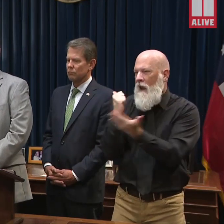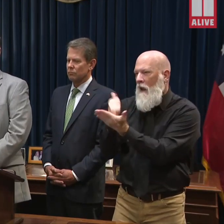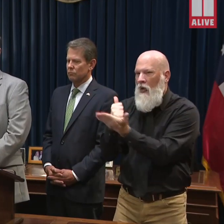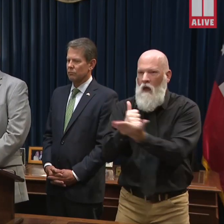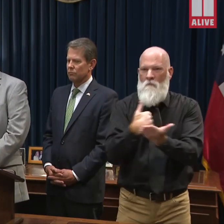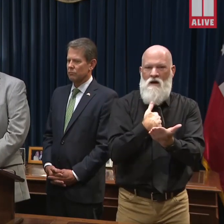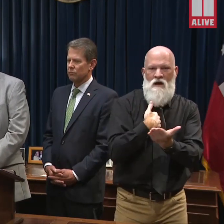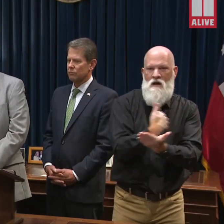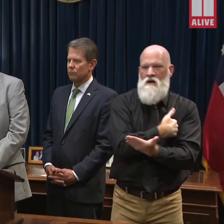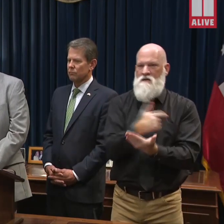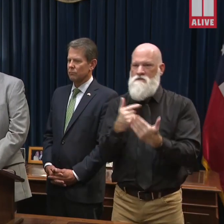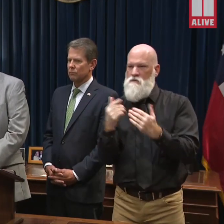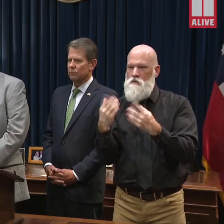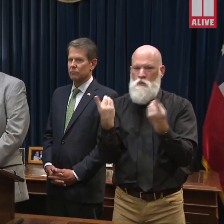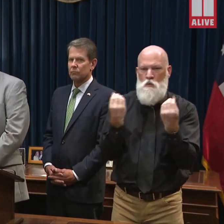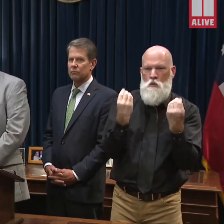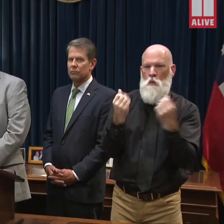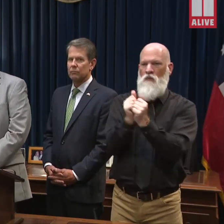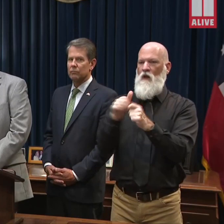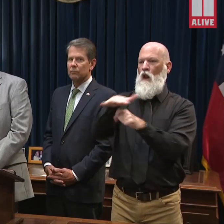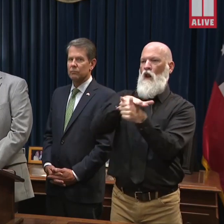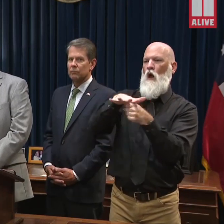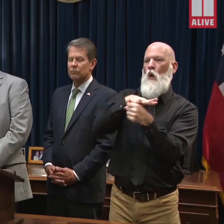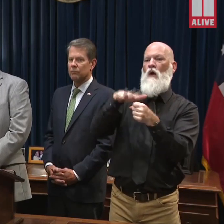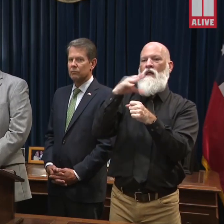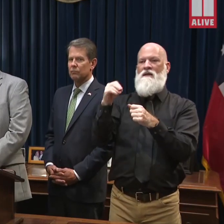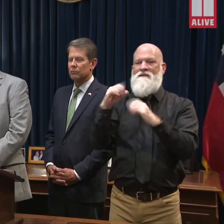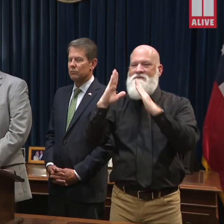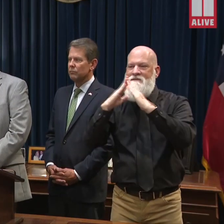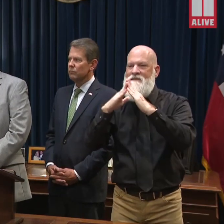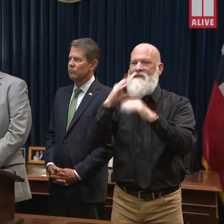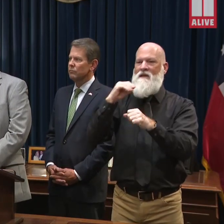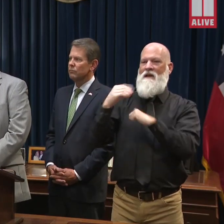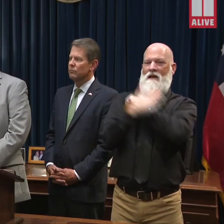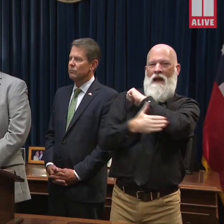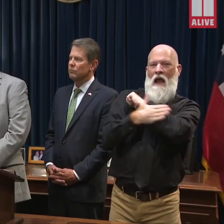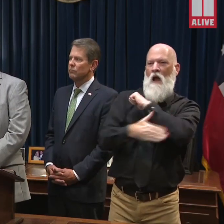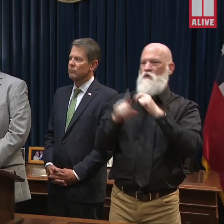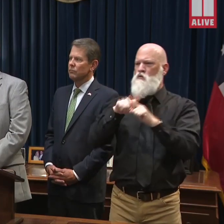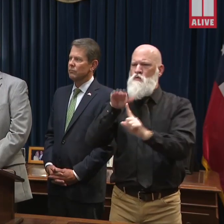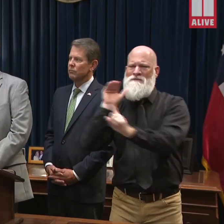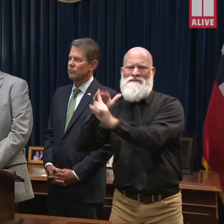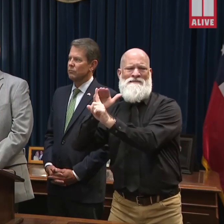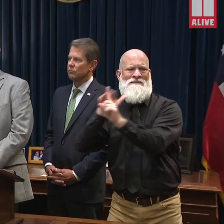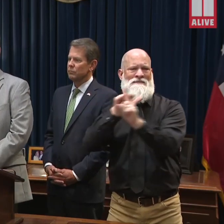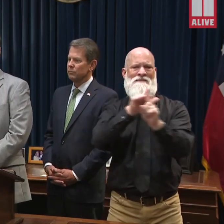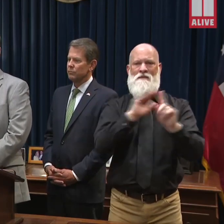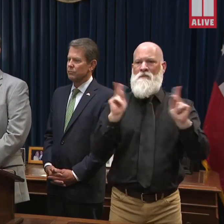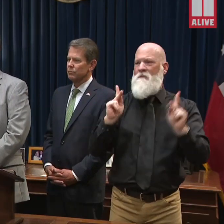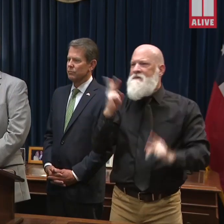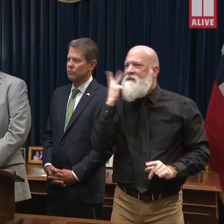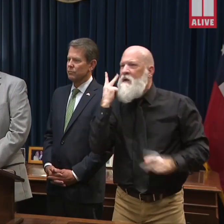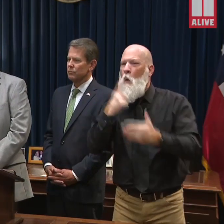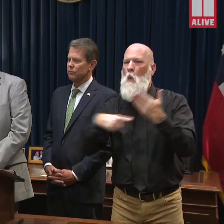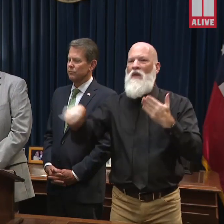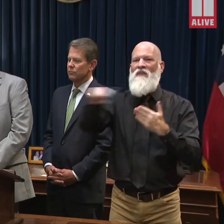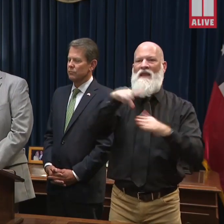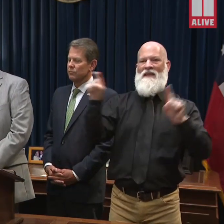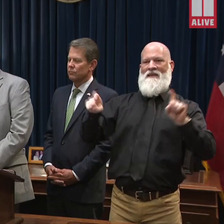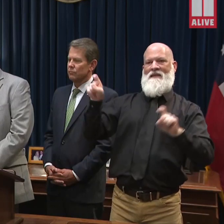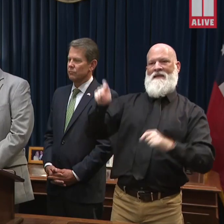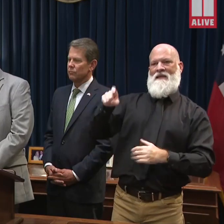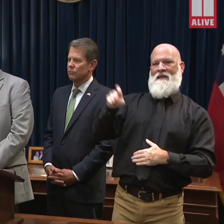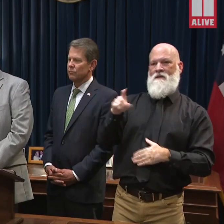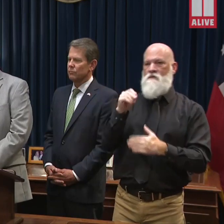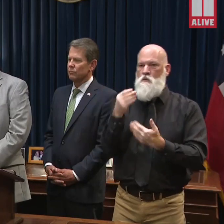needs and what their concerns are. We will be having a briefing tomorrow at noon at